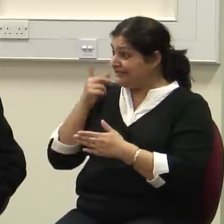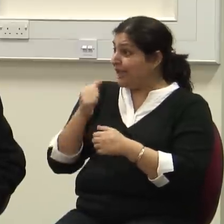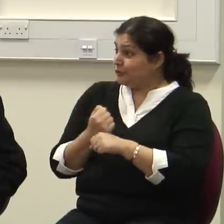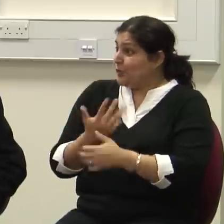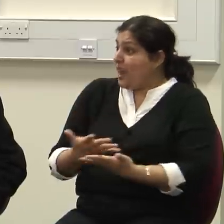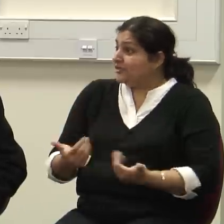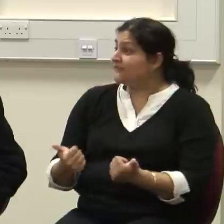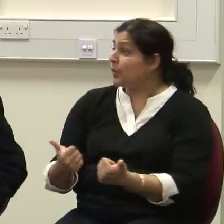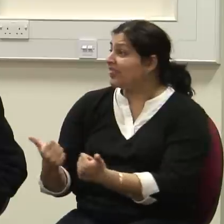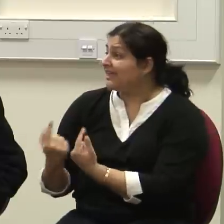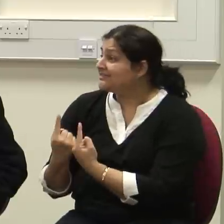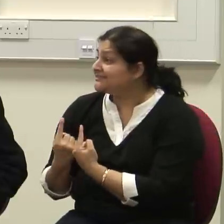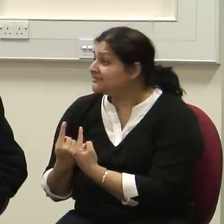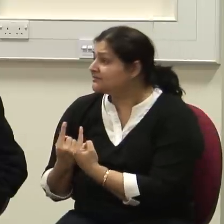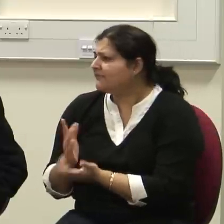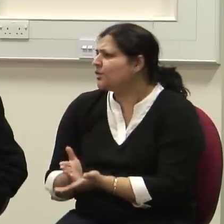Now, that goes without saying.